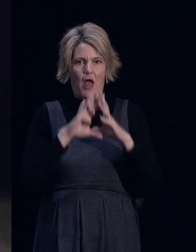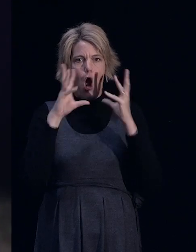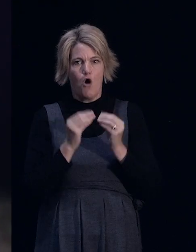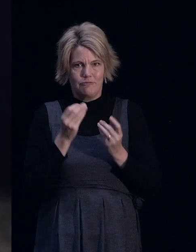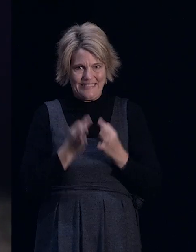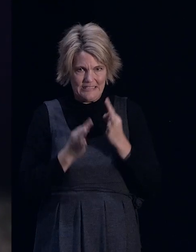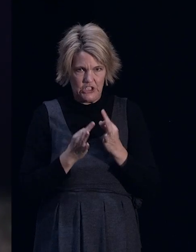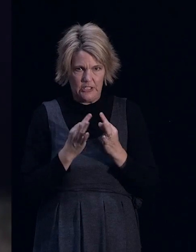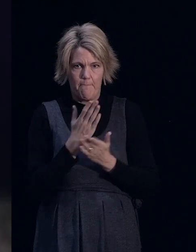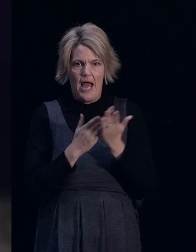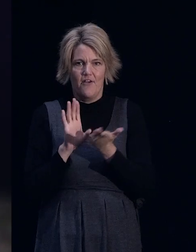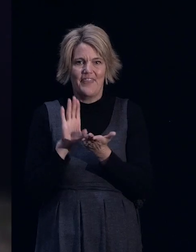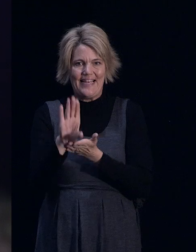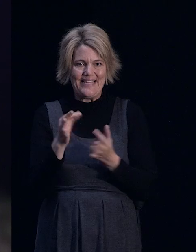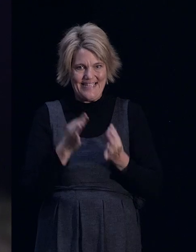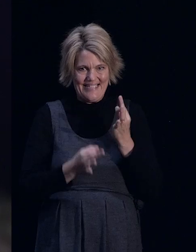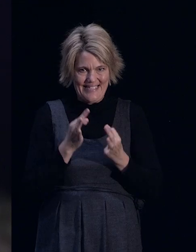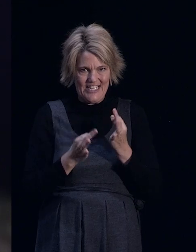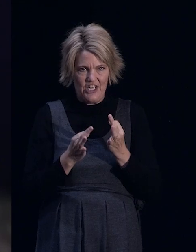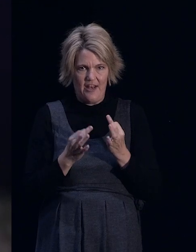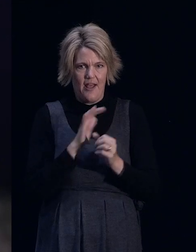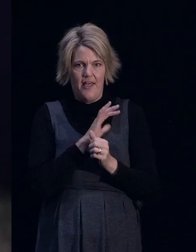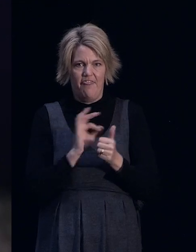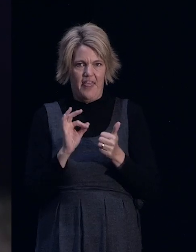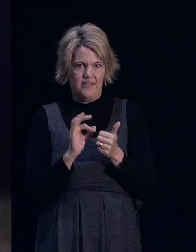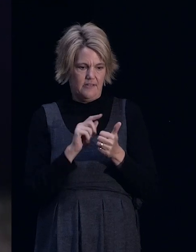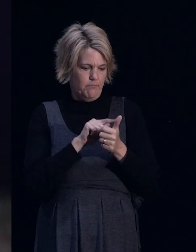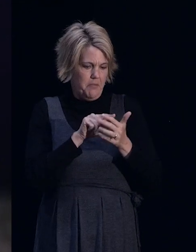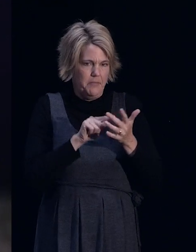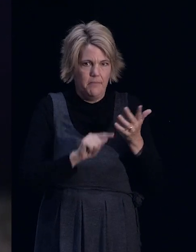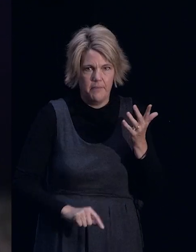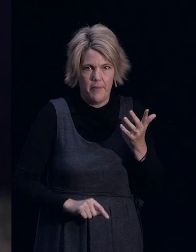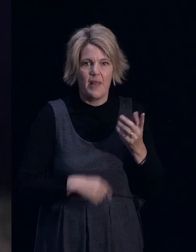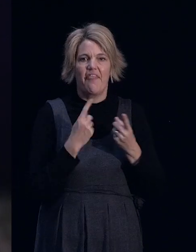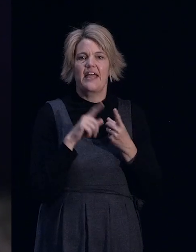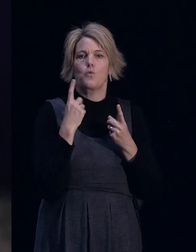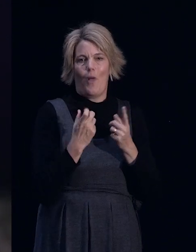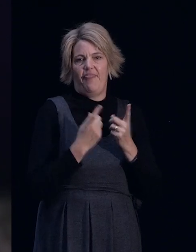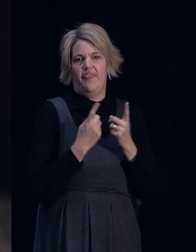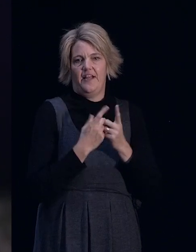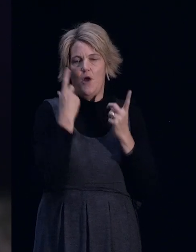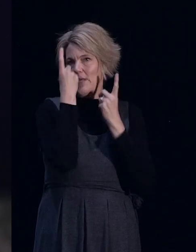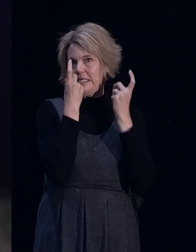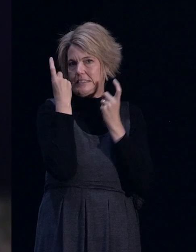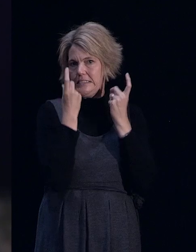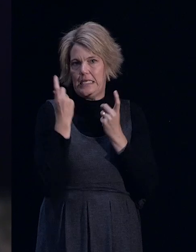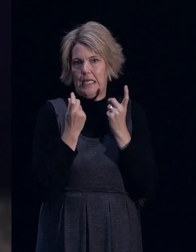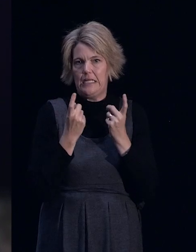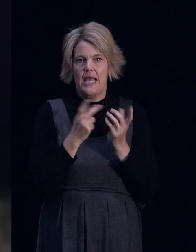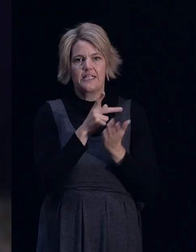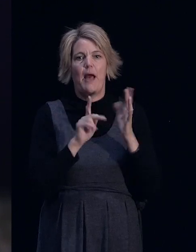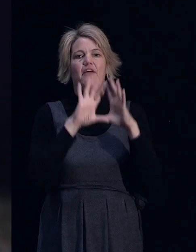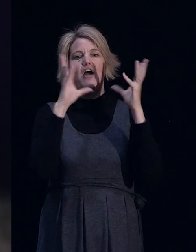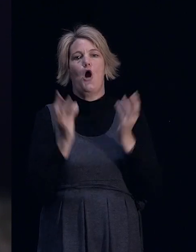decision. And there's a number of factors that are taken into account. And that's just something that we'll consider as part of the overall